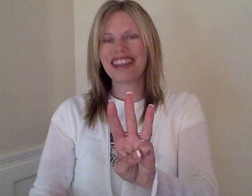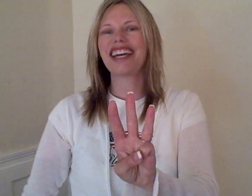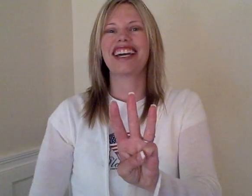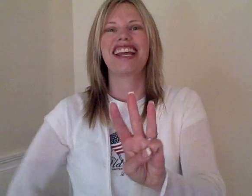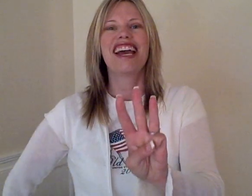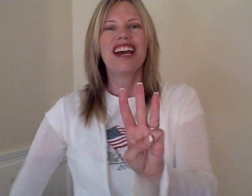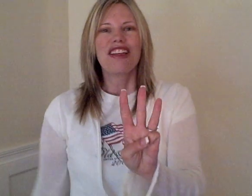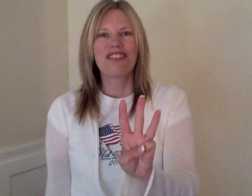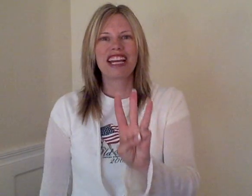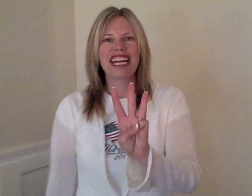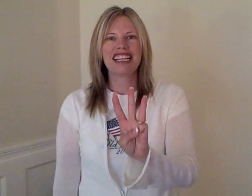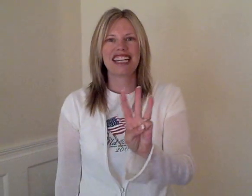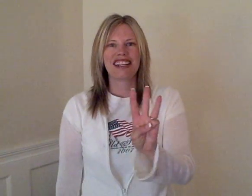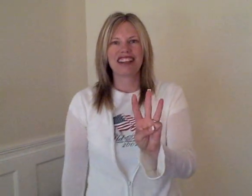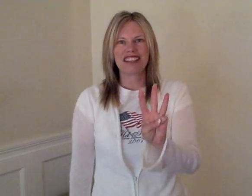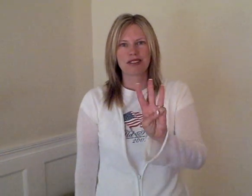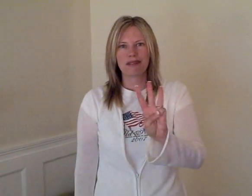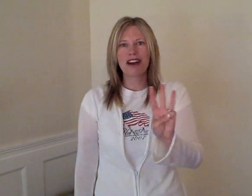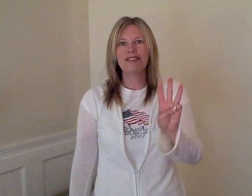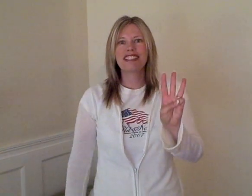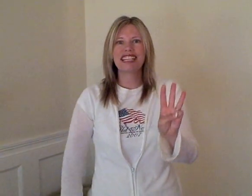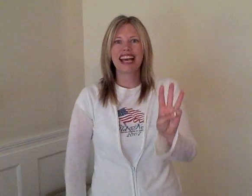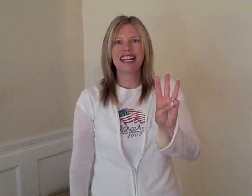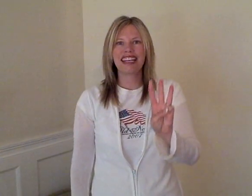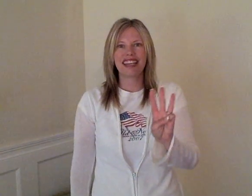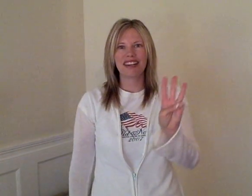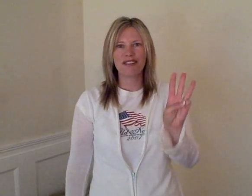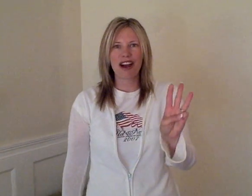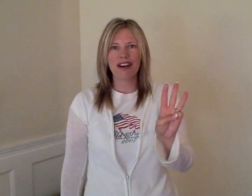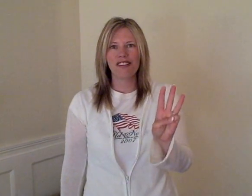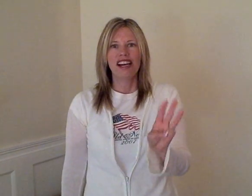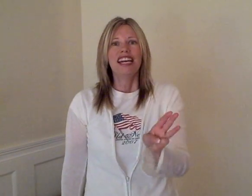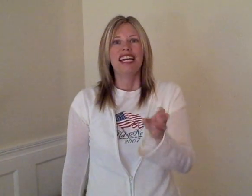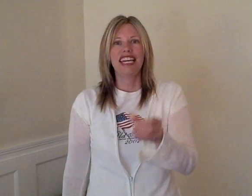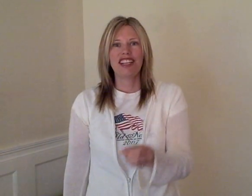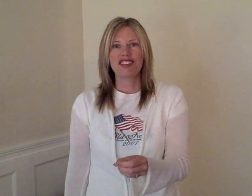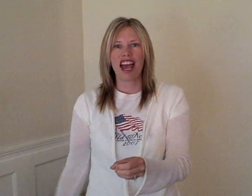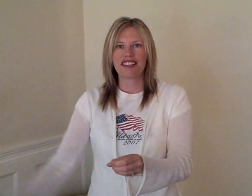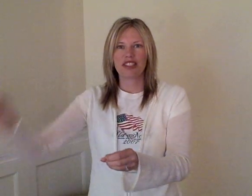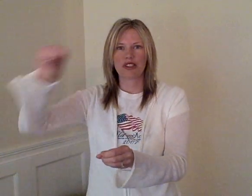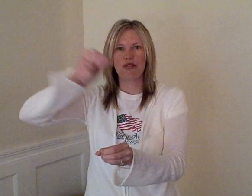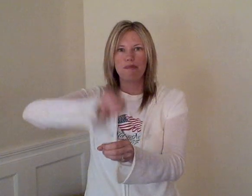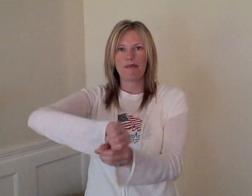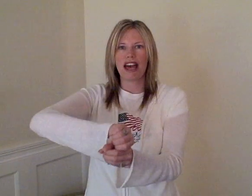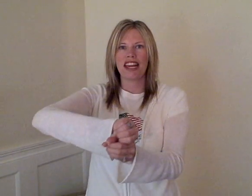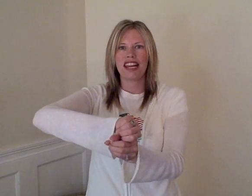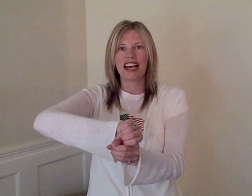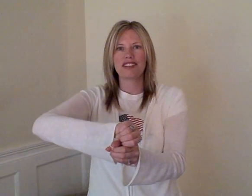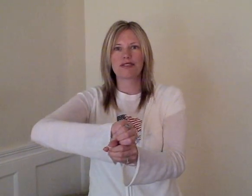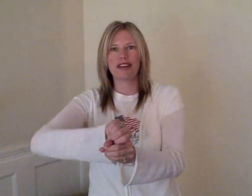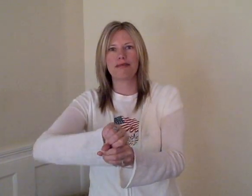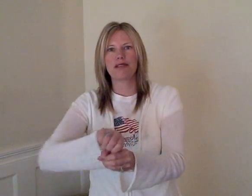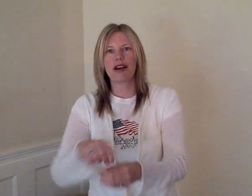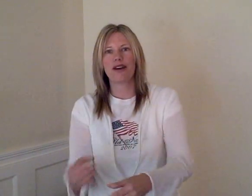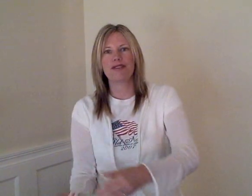Good. Three little ice cream cones standing in a row. Each has a scoop and an ice cream cone.